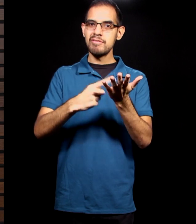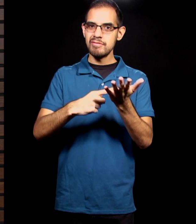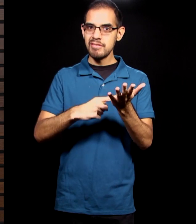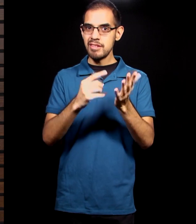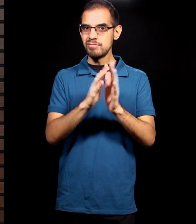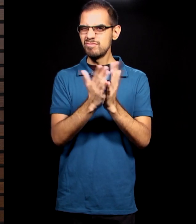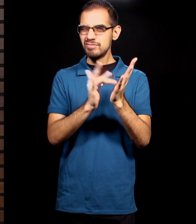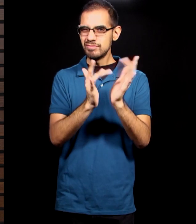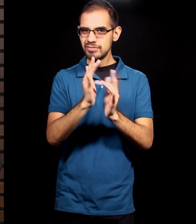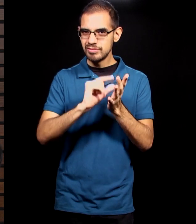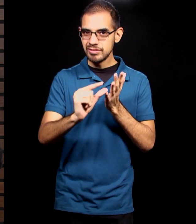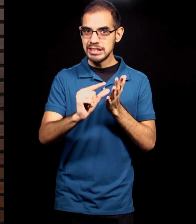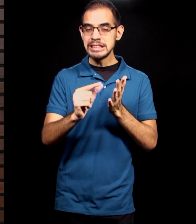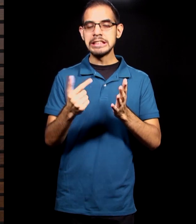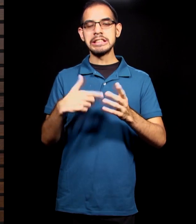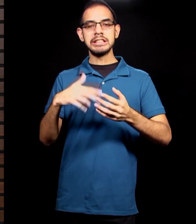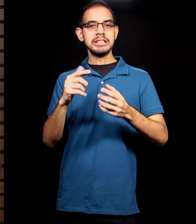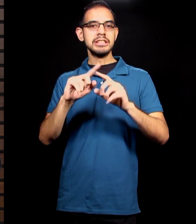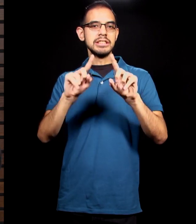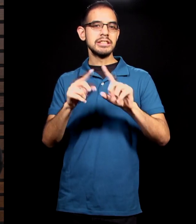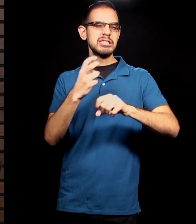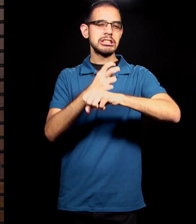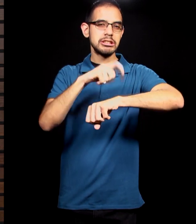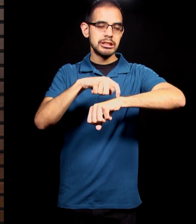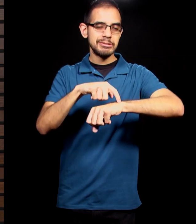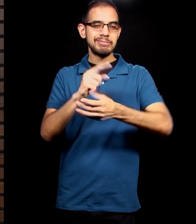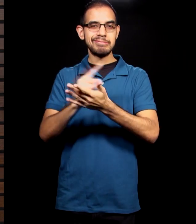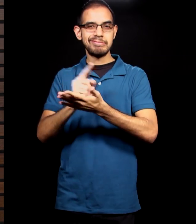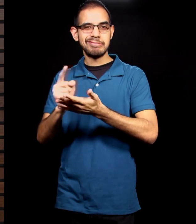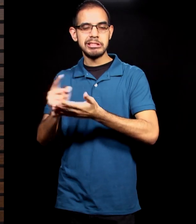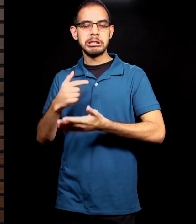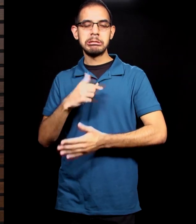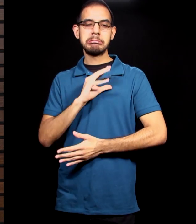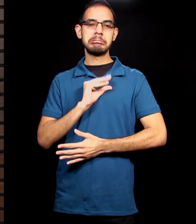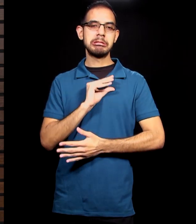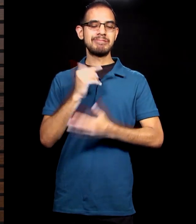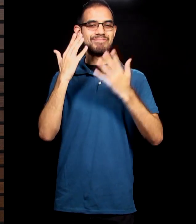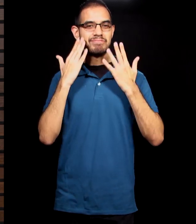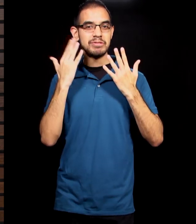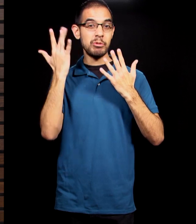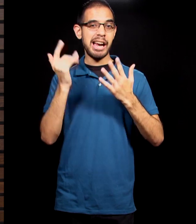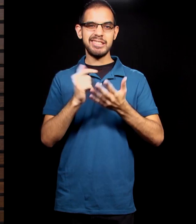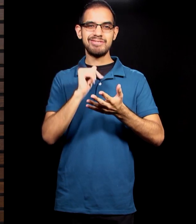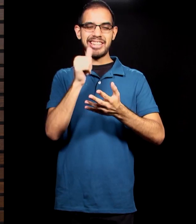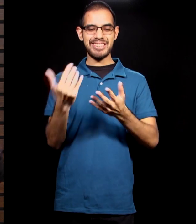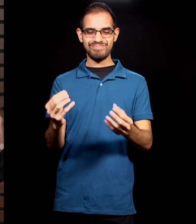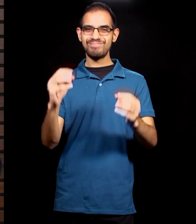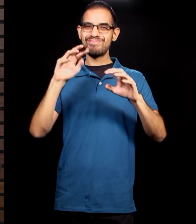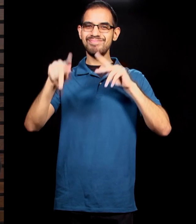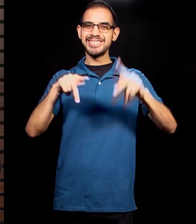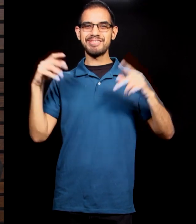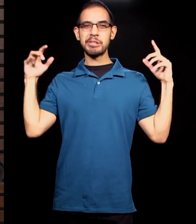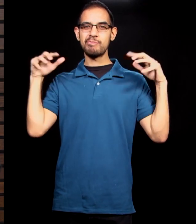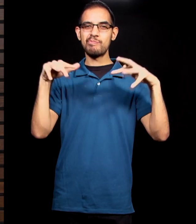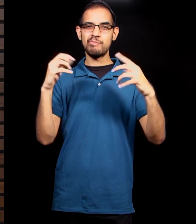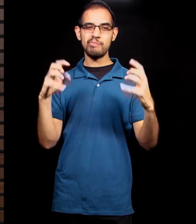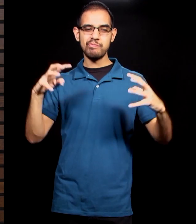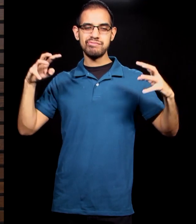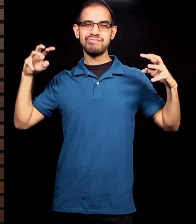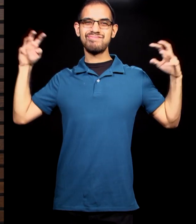grieve every week that we don't get to come together live, and we don't get to join in physical presence and celebrate the